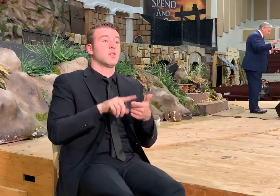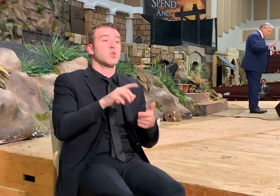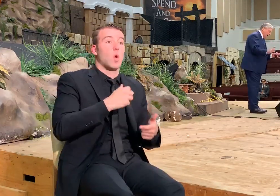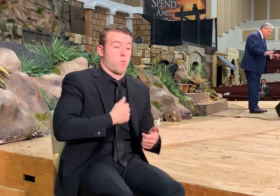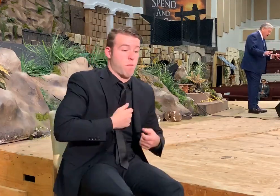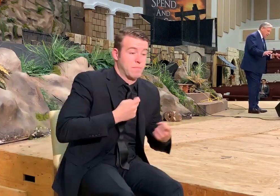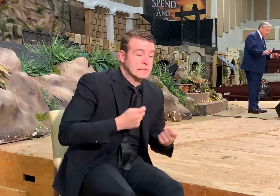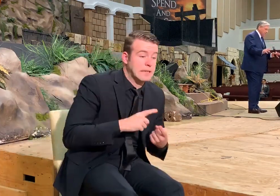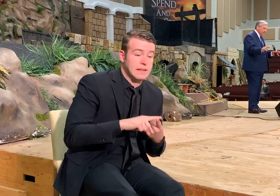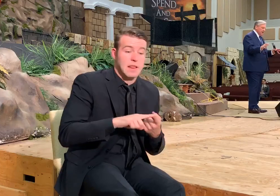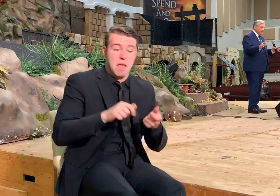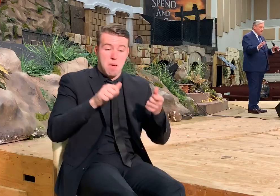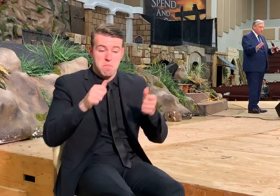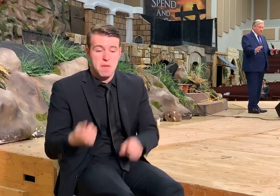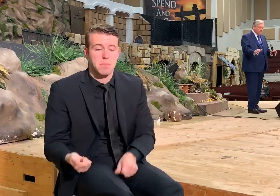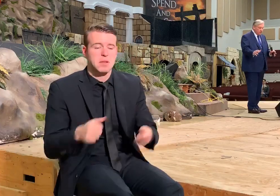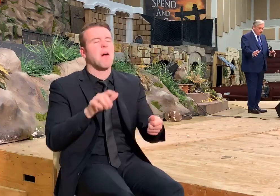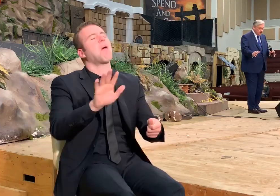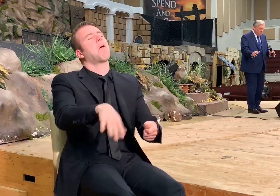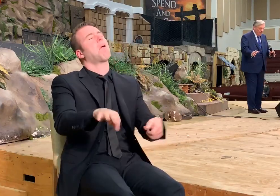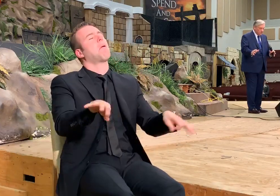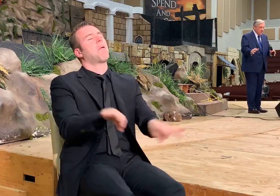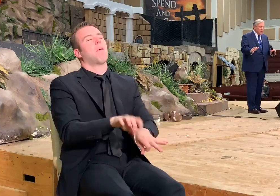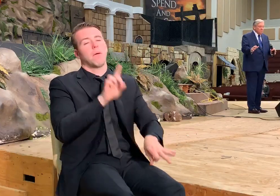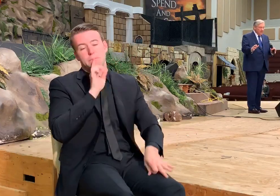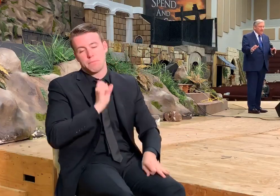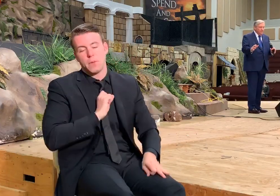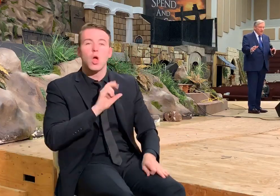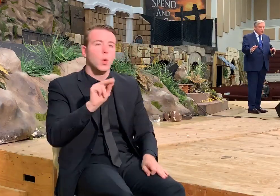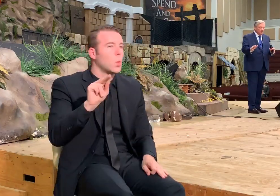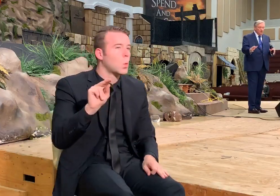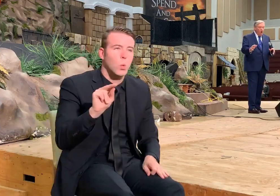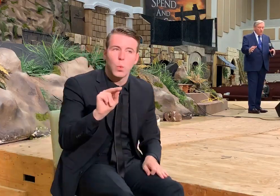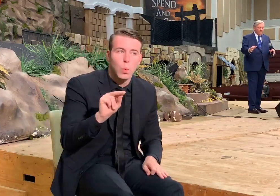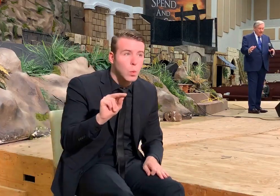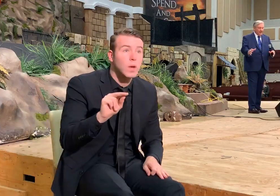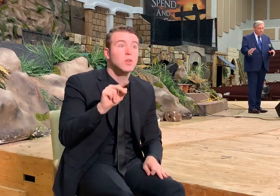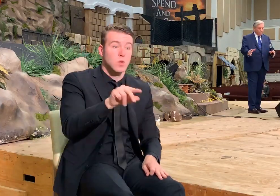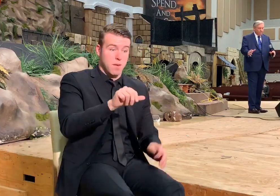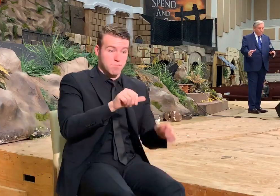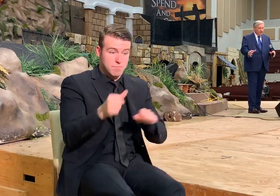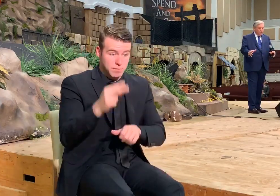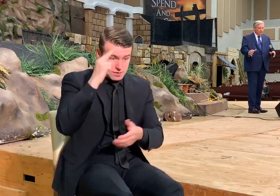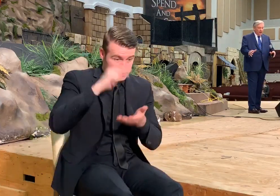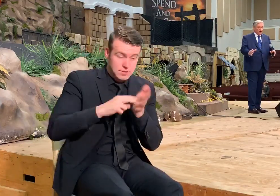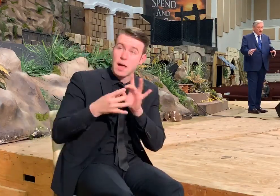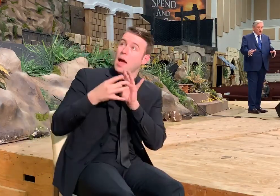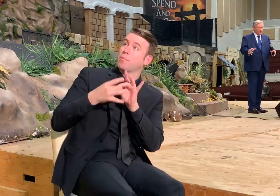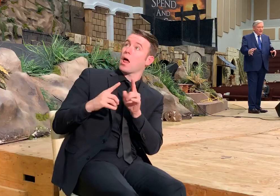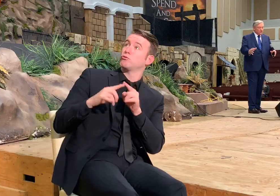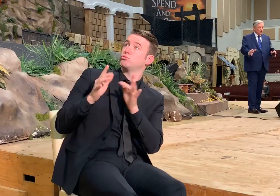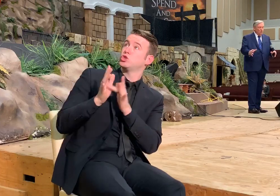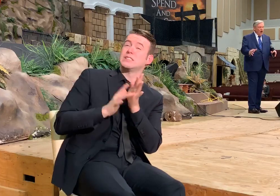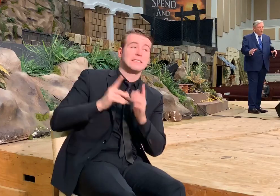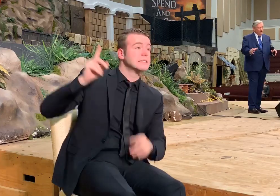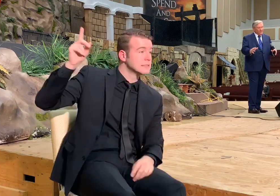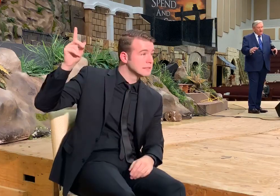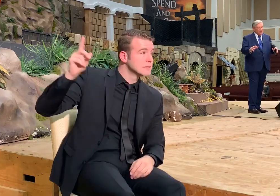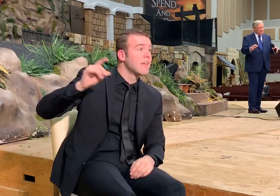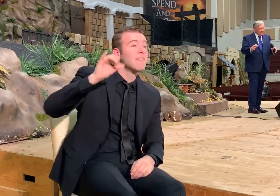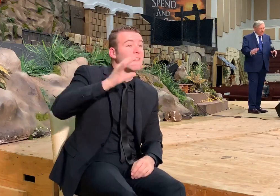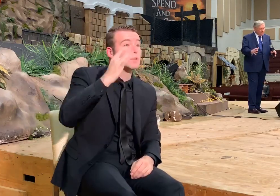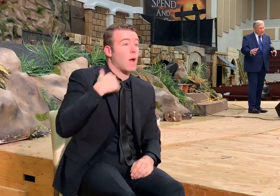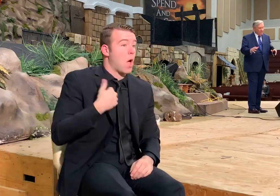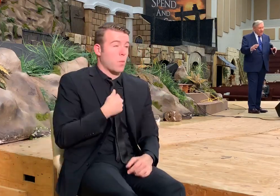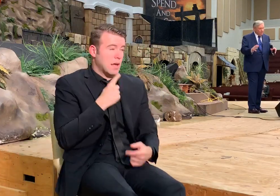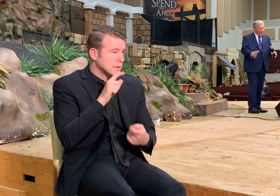that you've been baptized in the name of the Lord Jesus Christ, meaning that you belong to him. There is a reason why we are